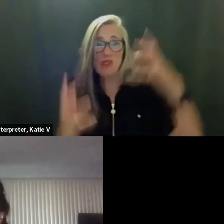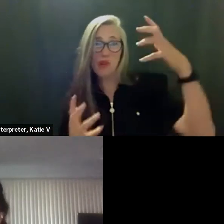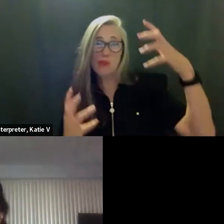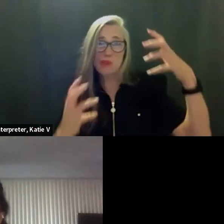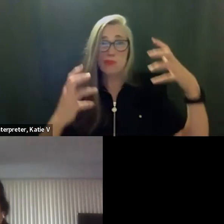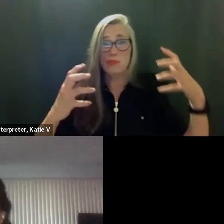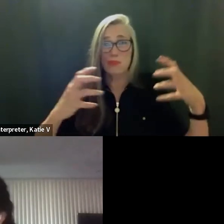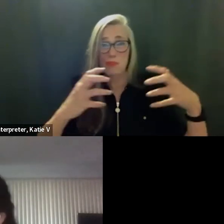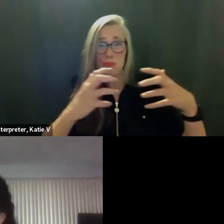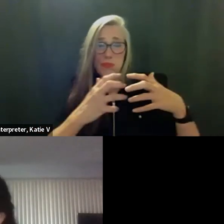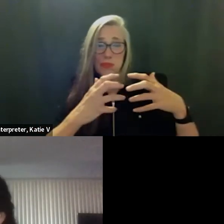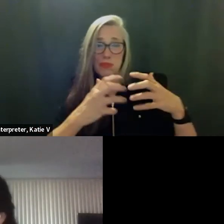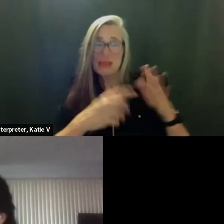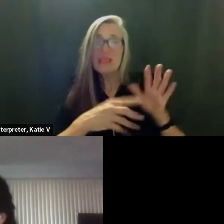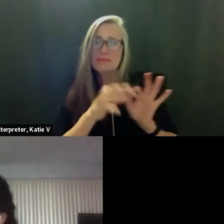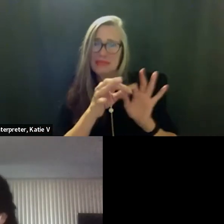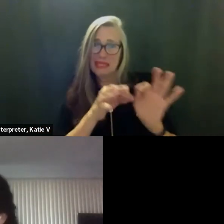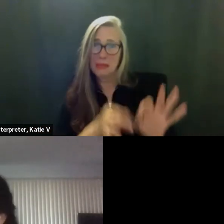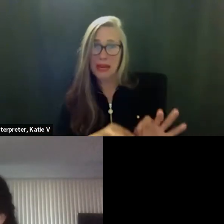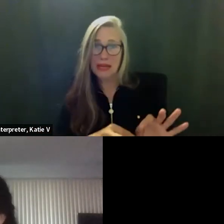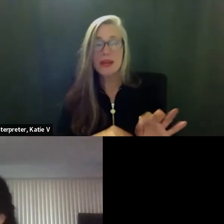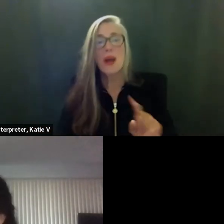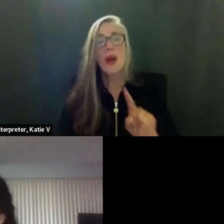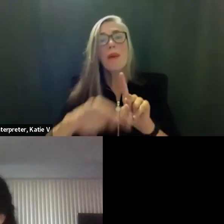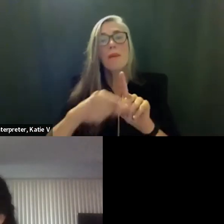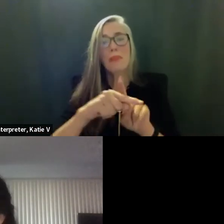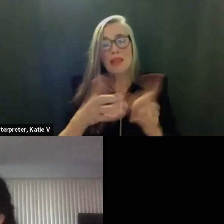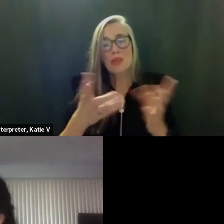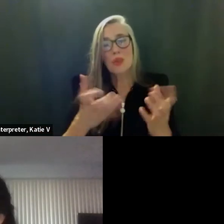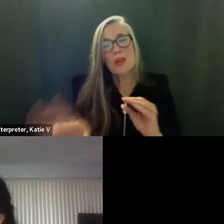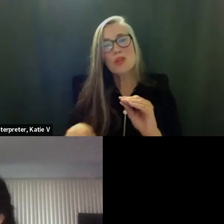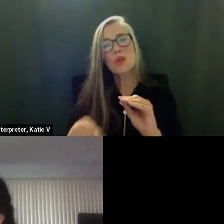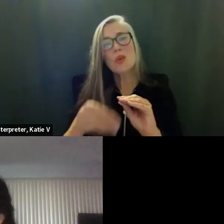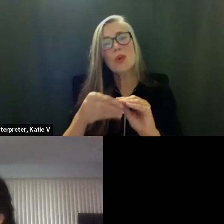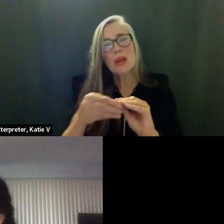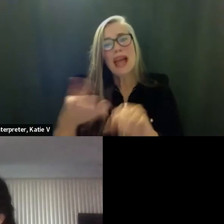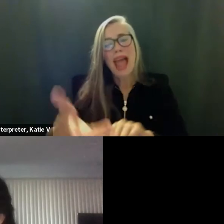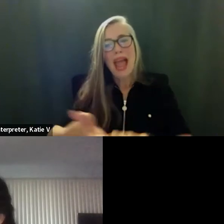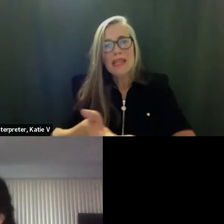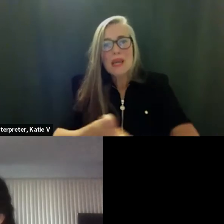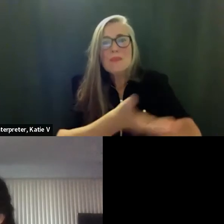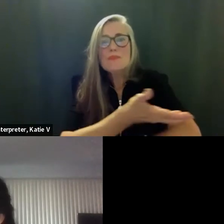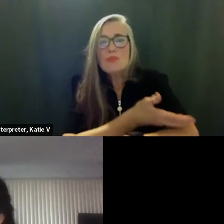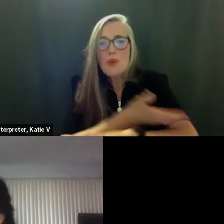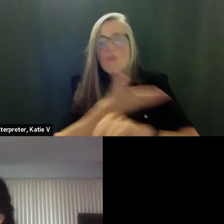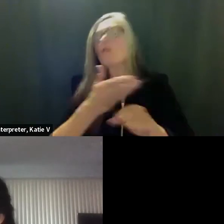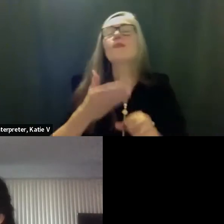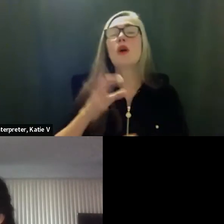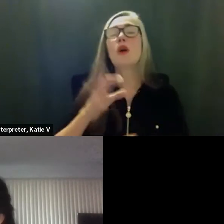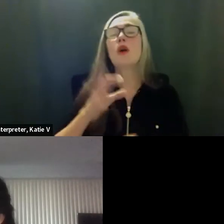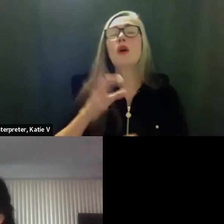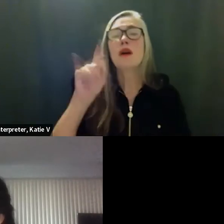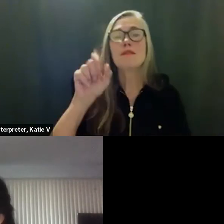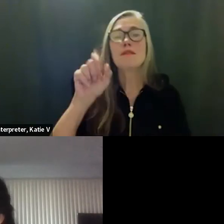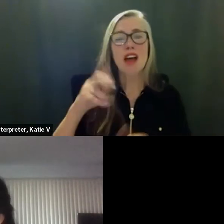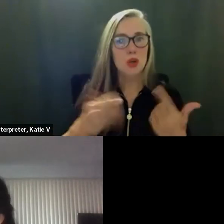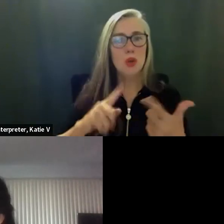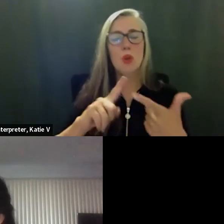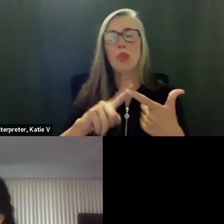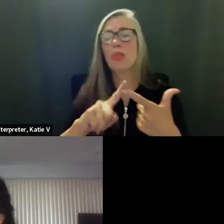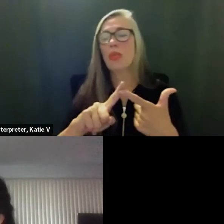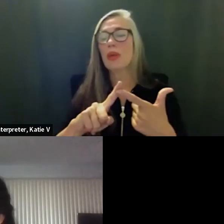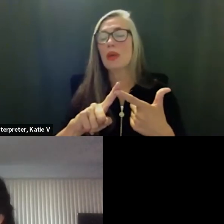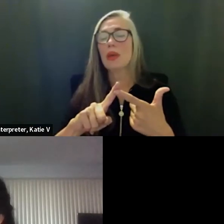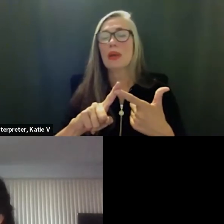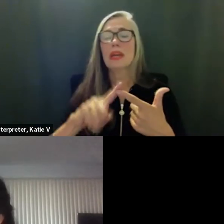our improved services for the foster youth are uh emerging multilingual learners as well as our low-income students